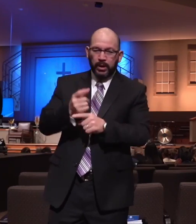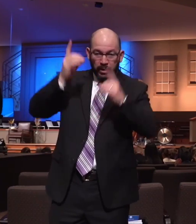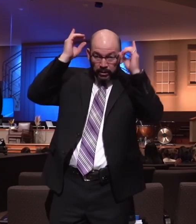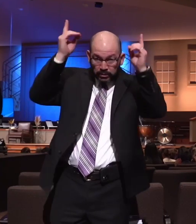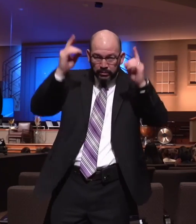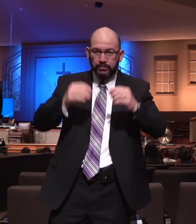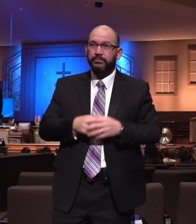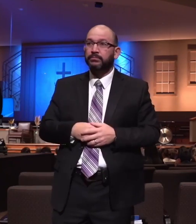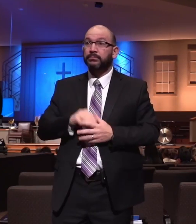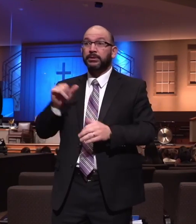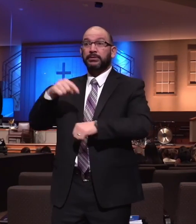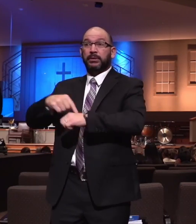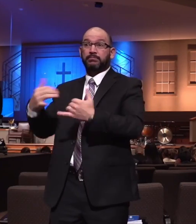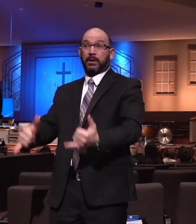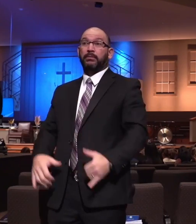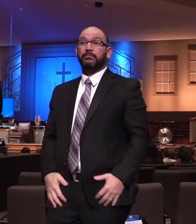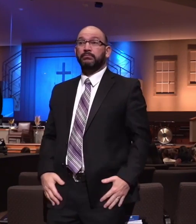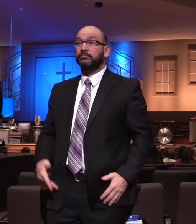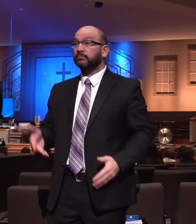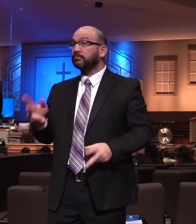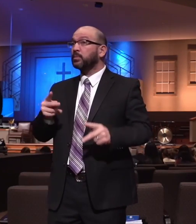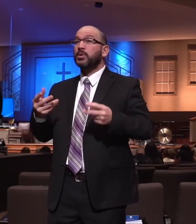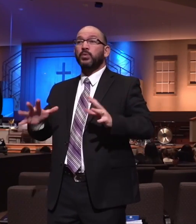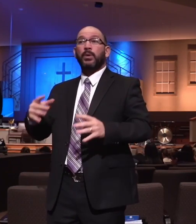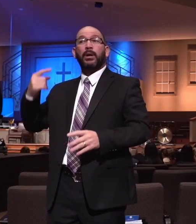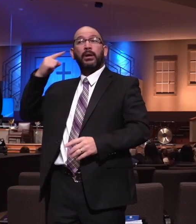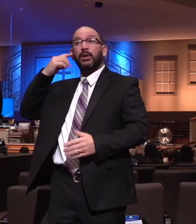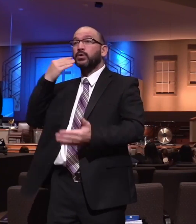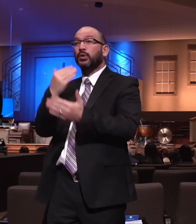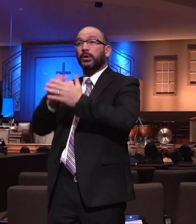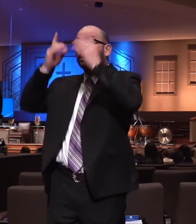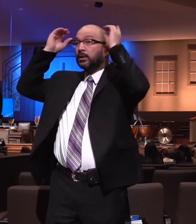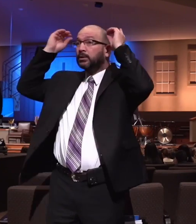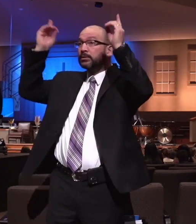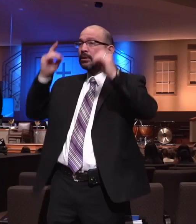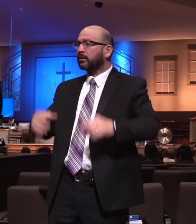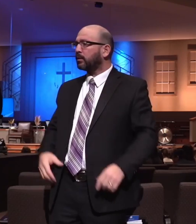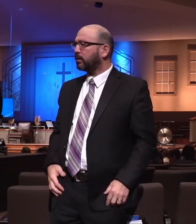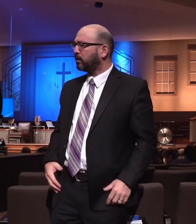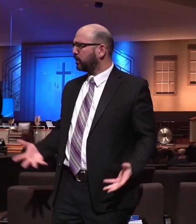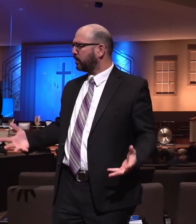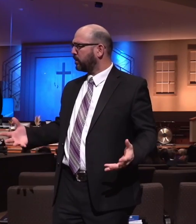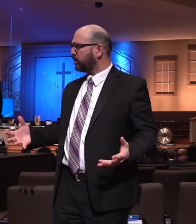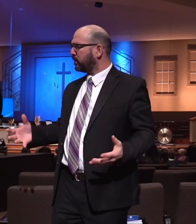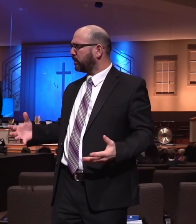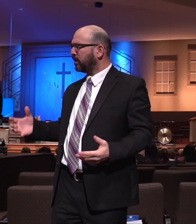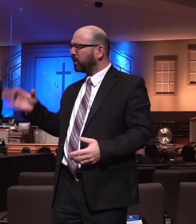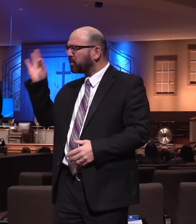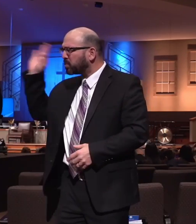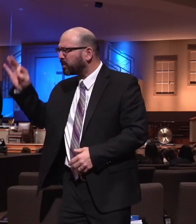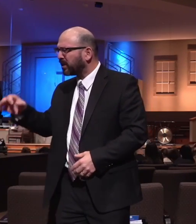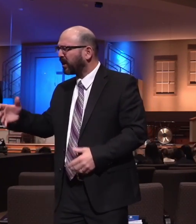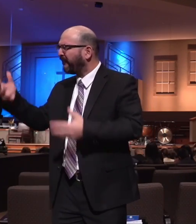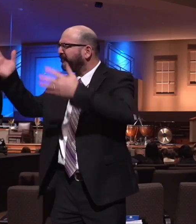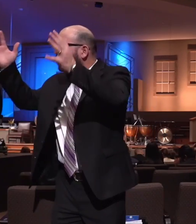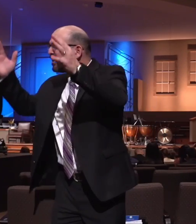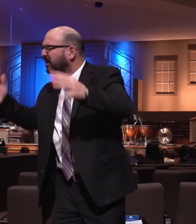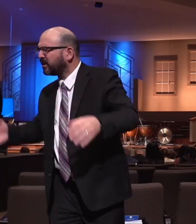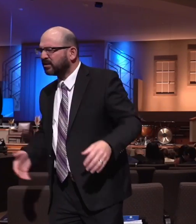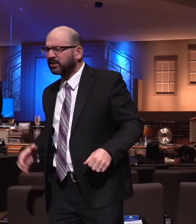The time will come. They'll say, hey, we don't need all the preaching. Come on, we don't need so many services. We don't need all this. We